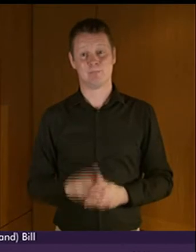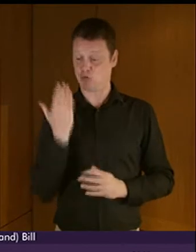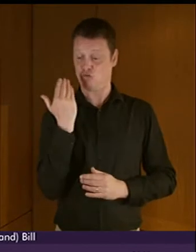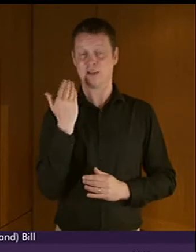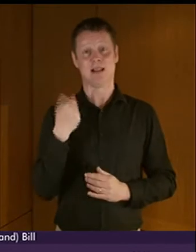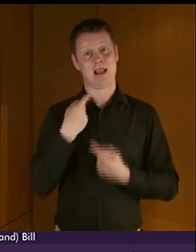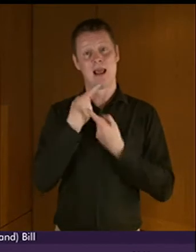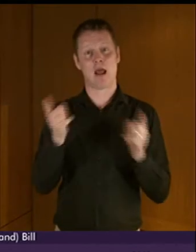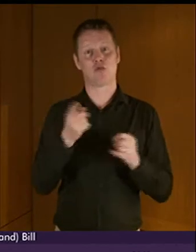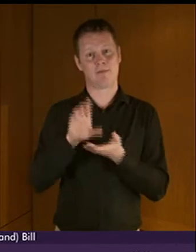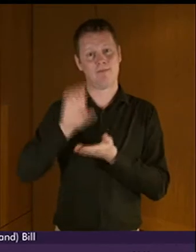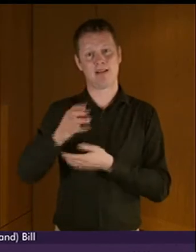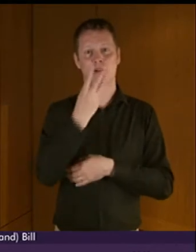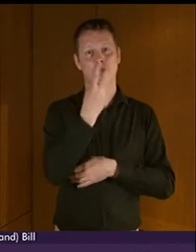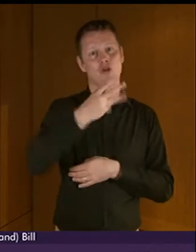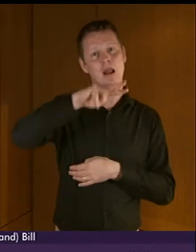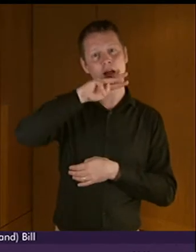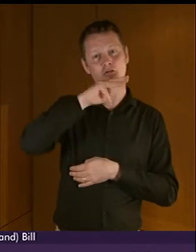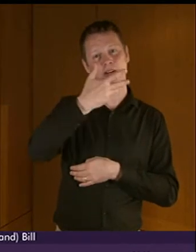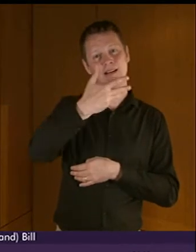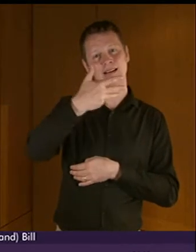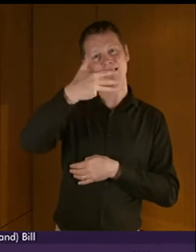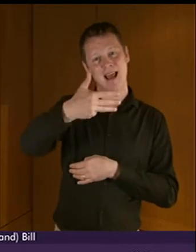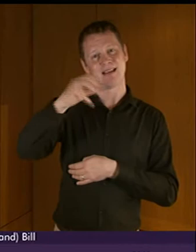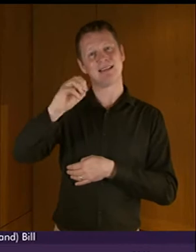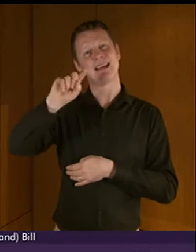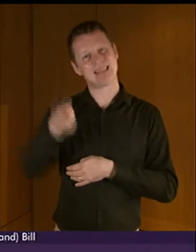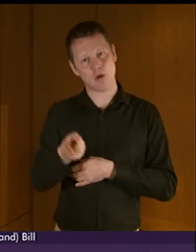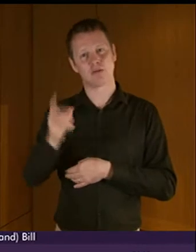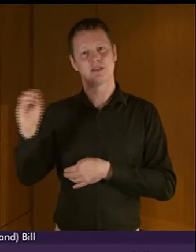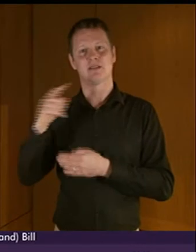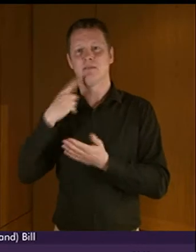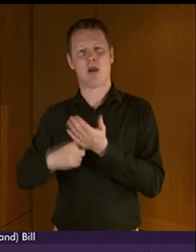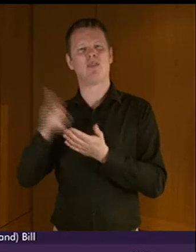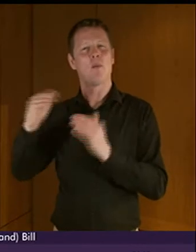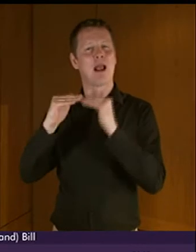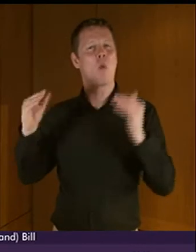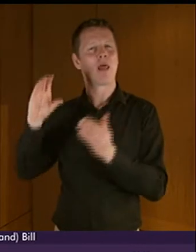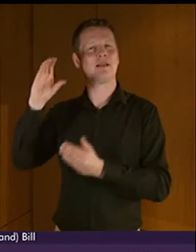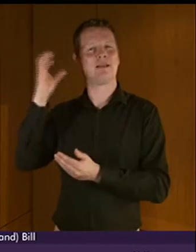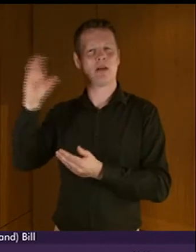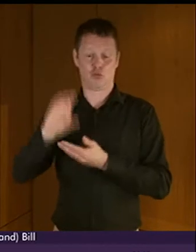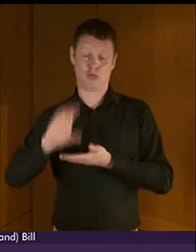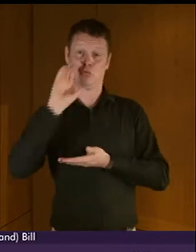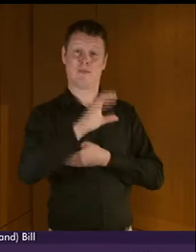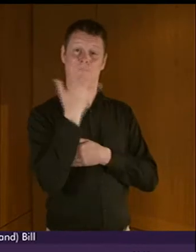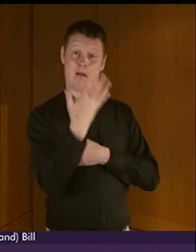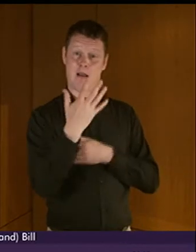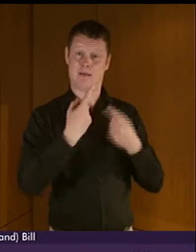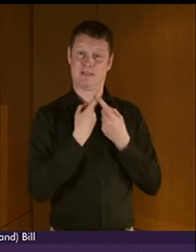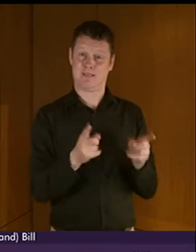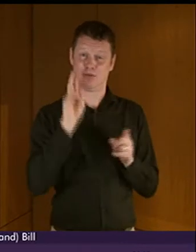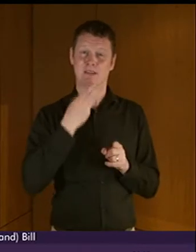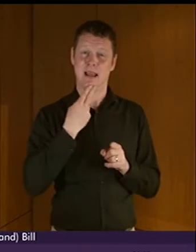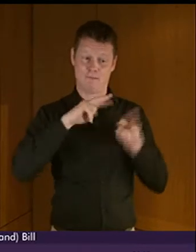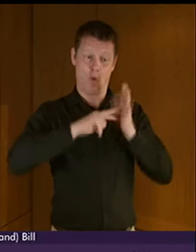funding of £390,000 from the Equality Fund to five deaf organisations to